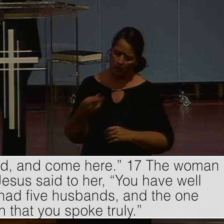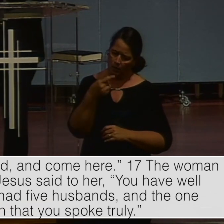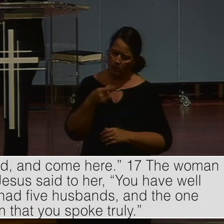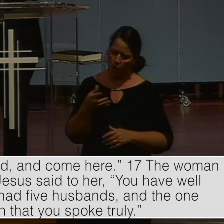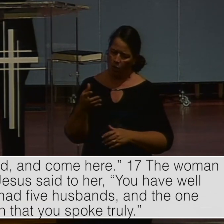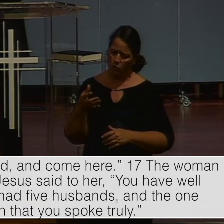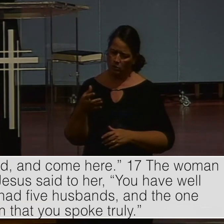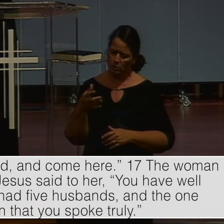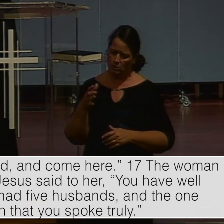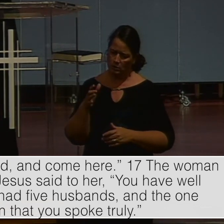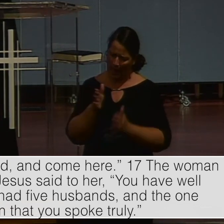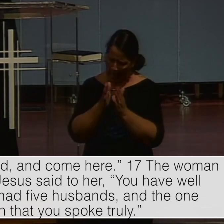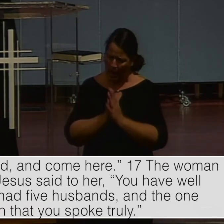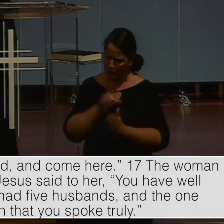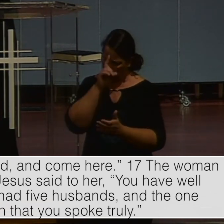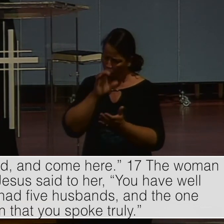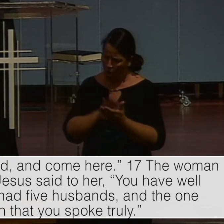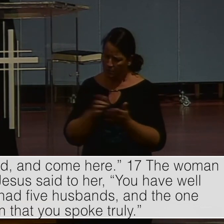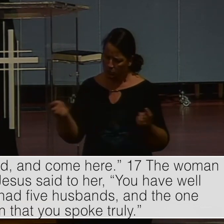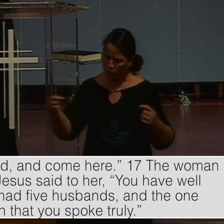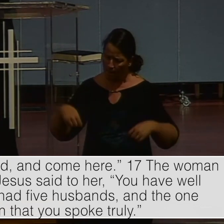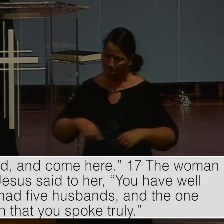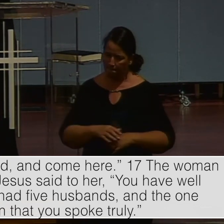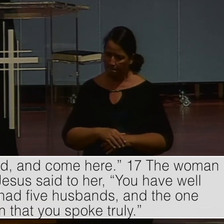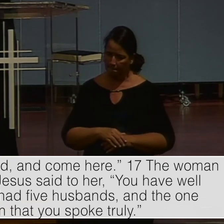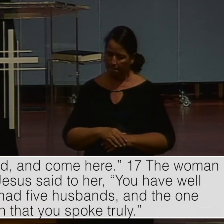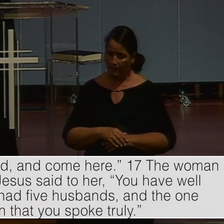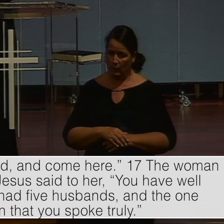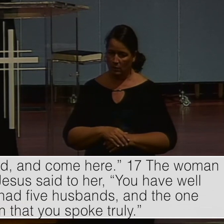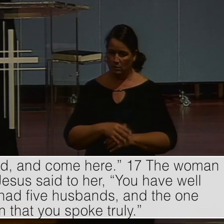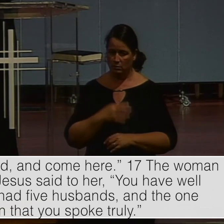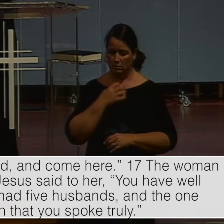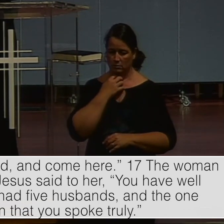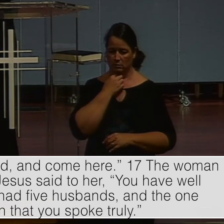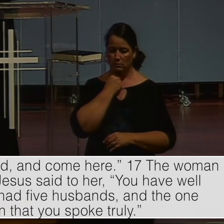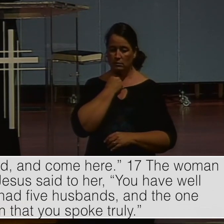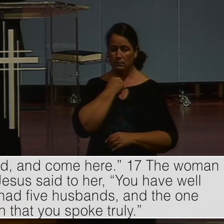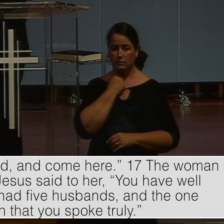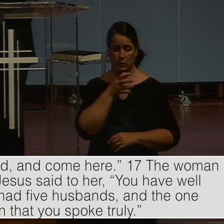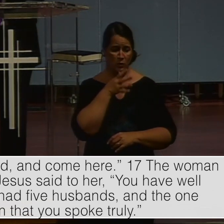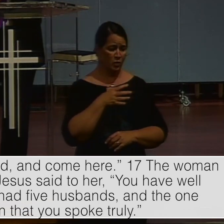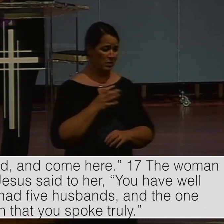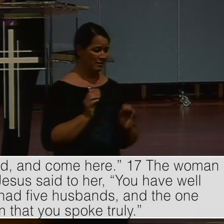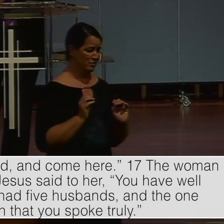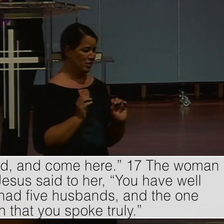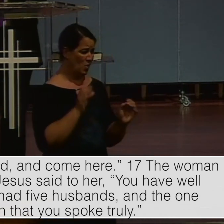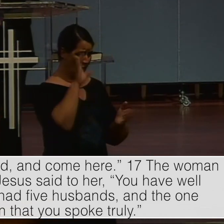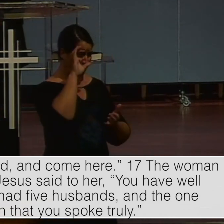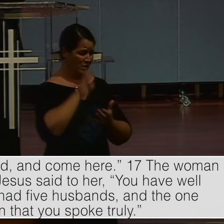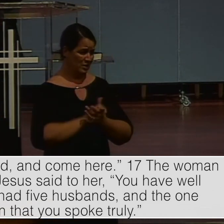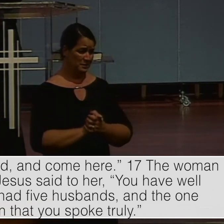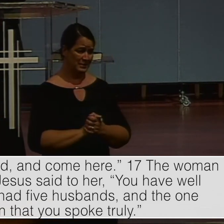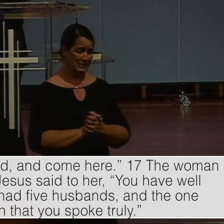Now. Jesus knew the situation. Jesus said to Go call your husband. And come here. Woman asked her. I have no husband.